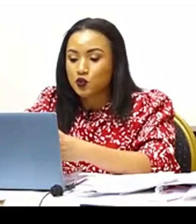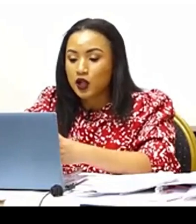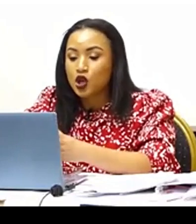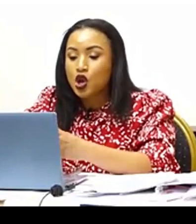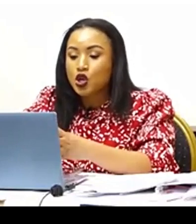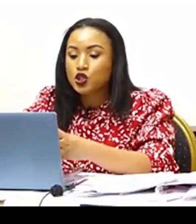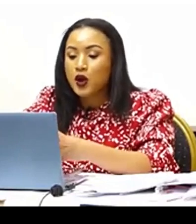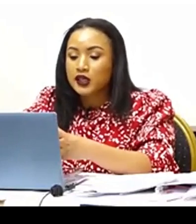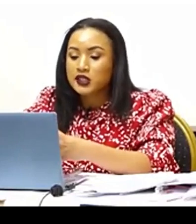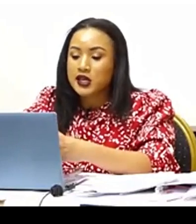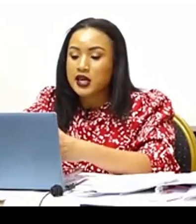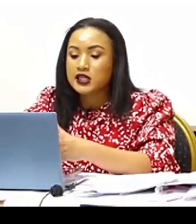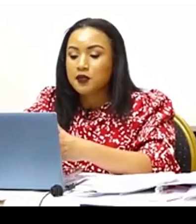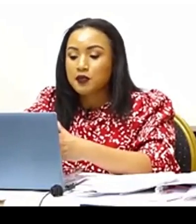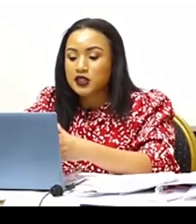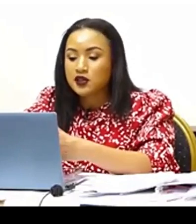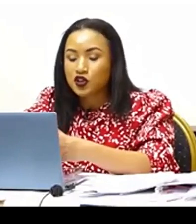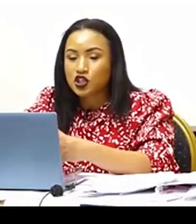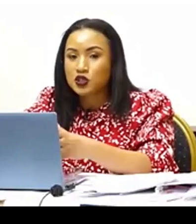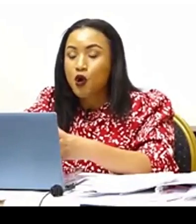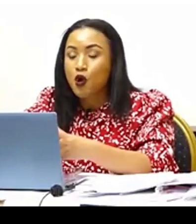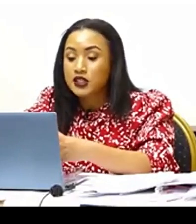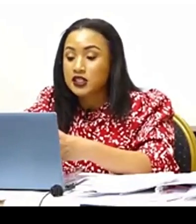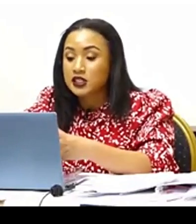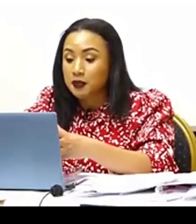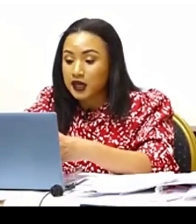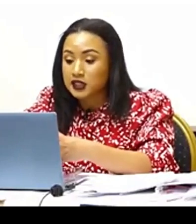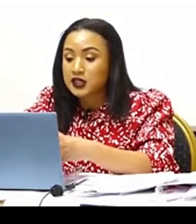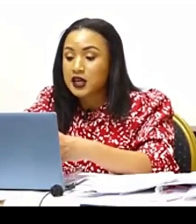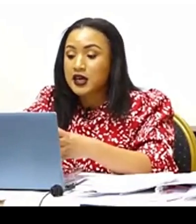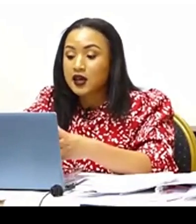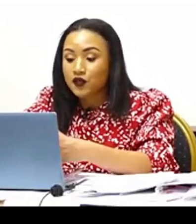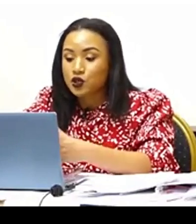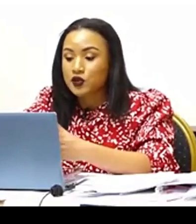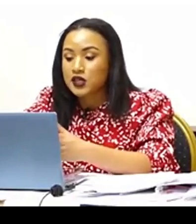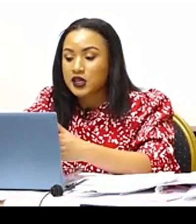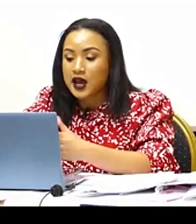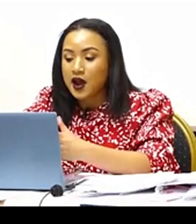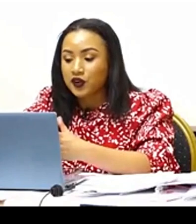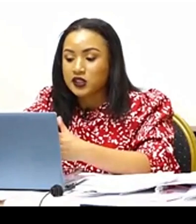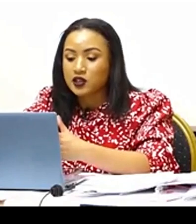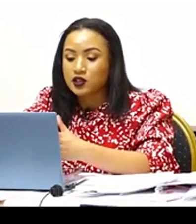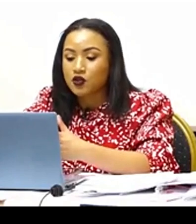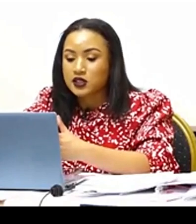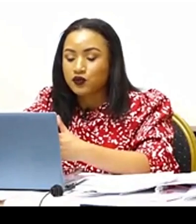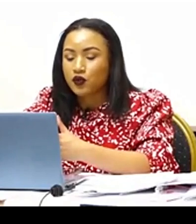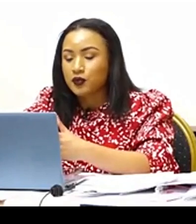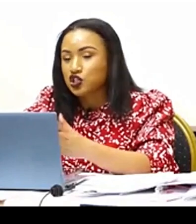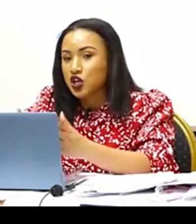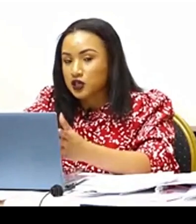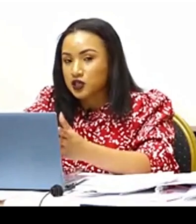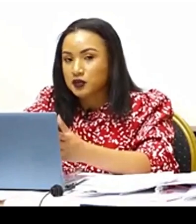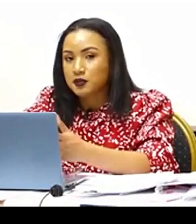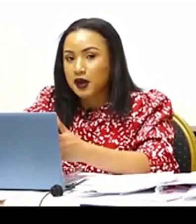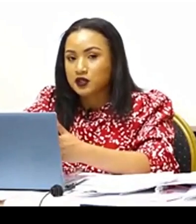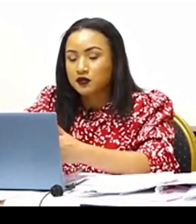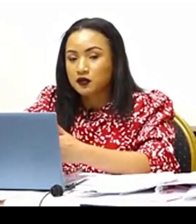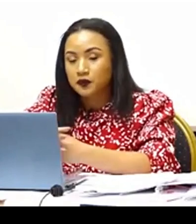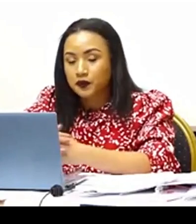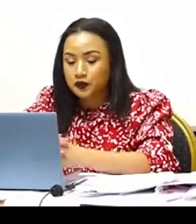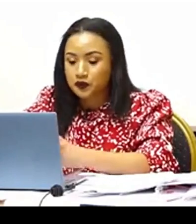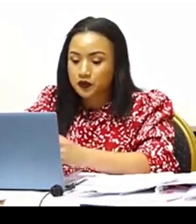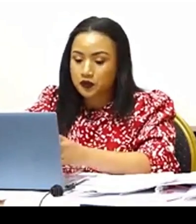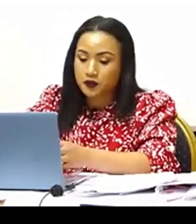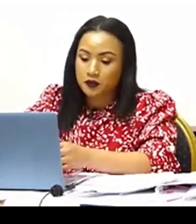as well, to what extent has there been sufficient policy space given to assessing Africa's debt crisis from a gendered perspective?